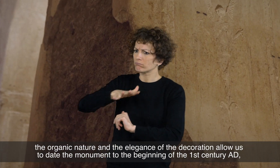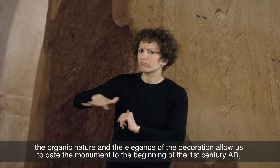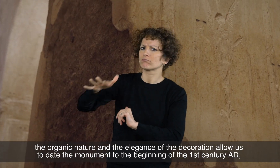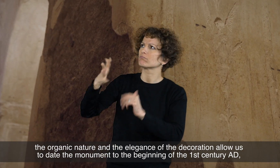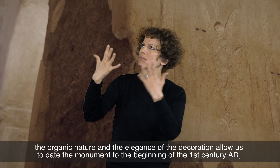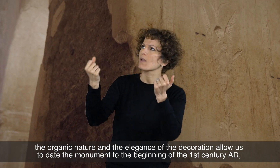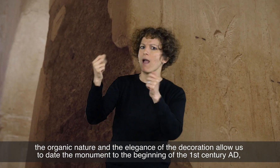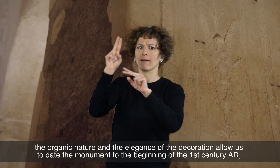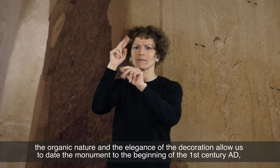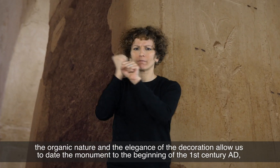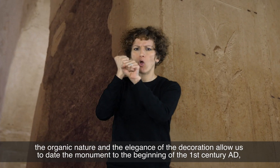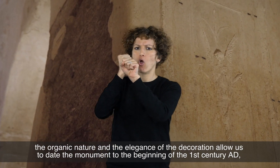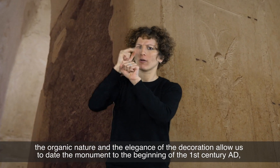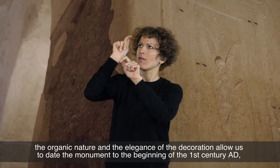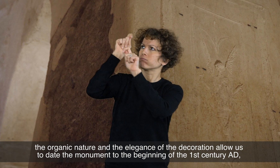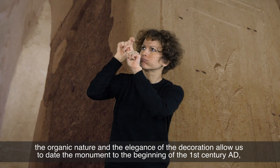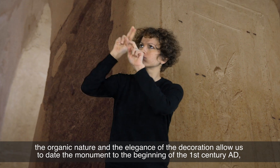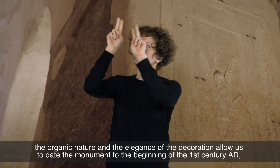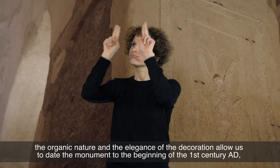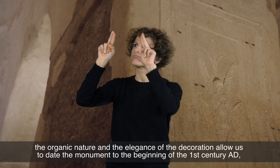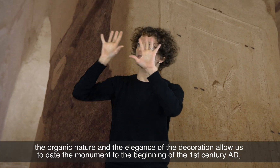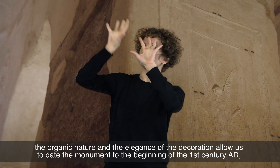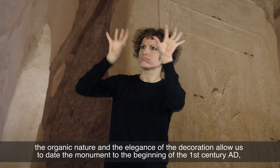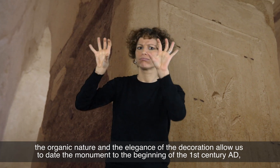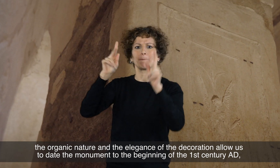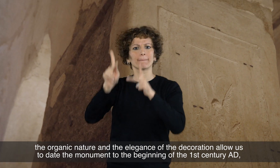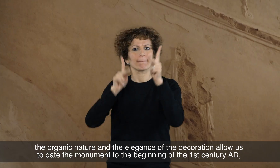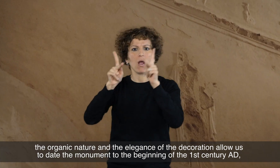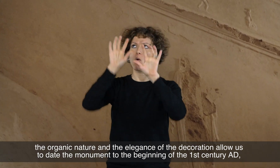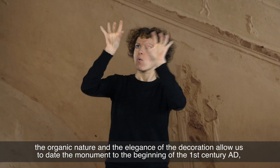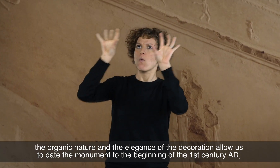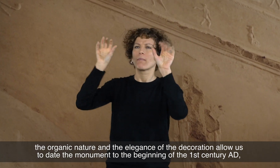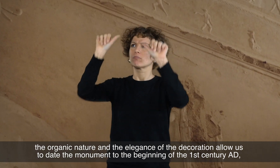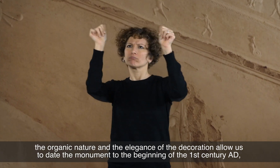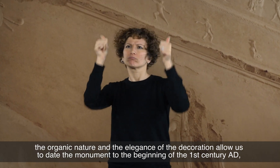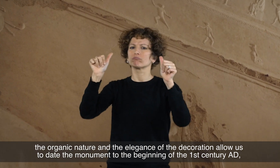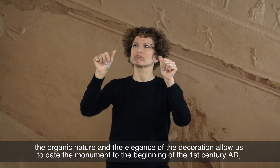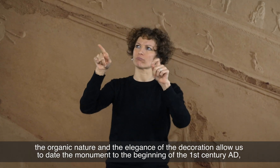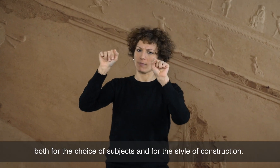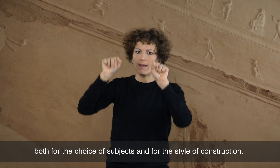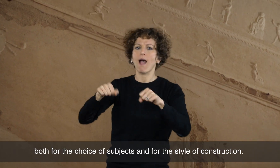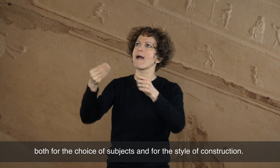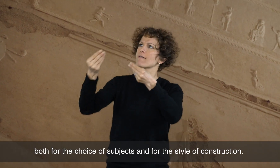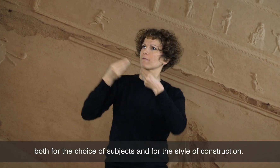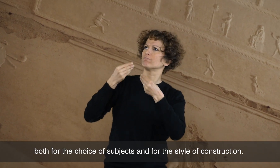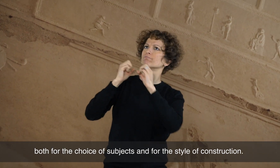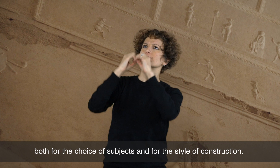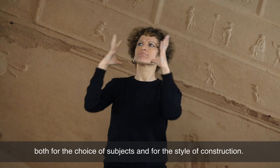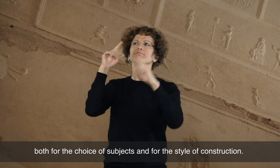decoration allow us to date the monument to the beginning of the first century AD, both for the choice